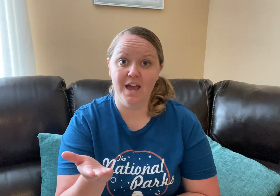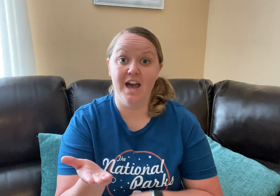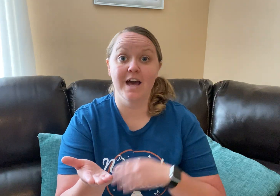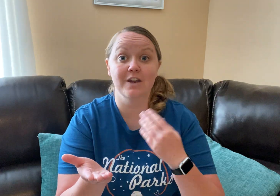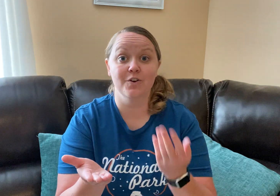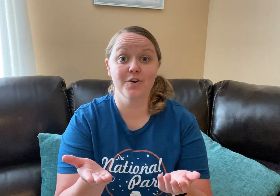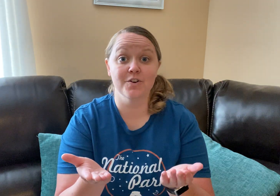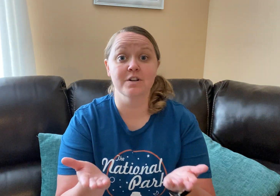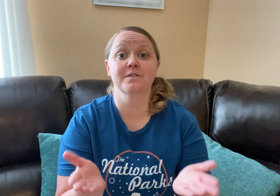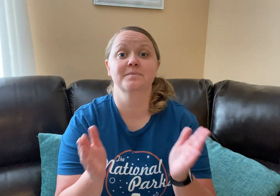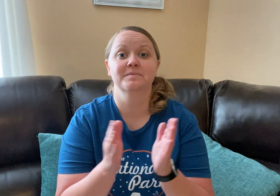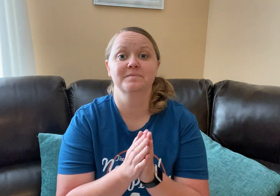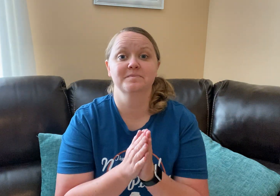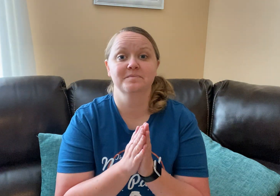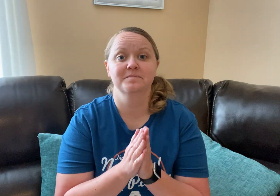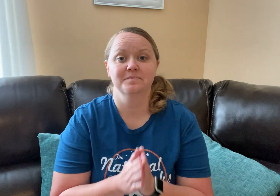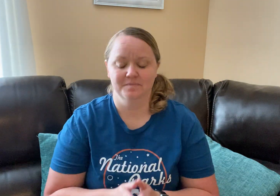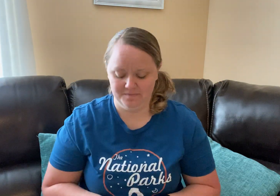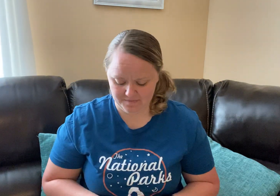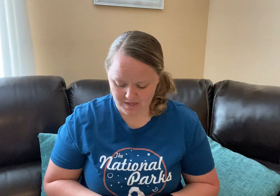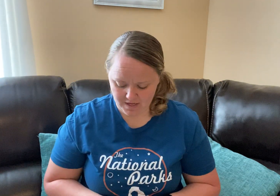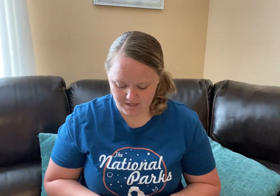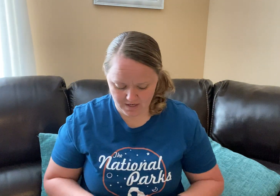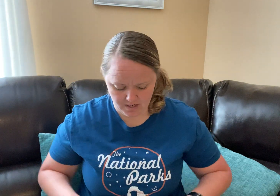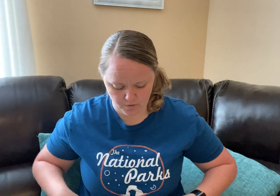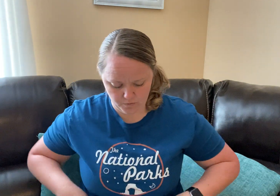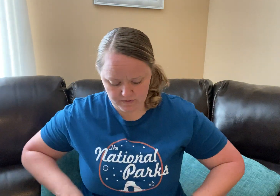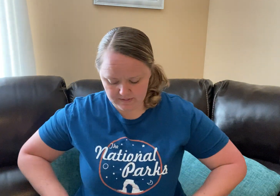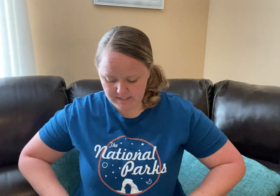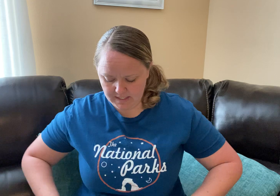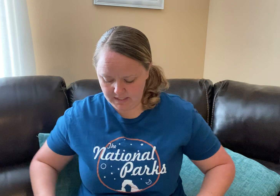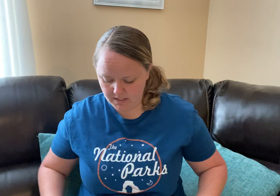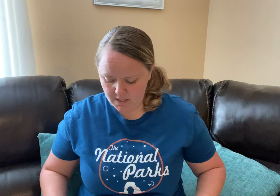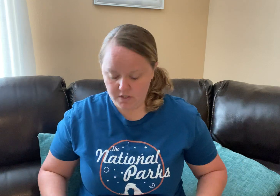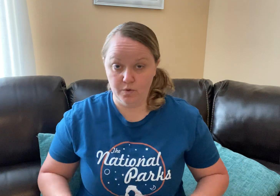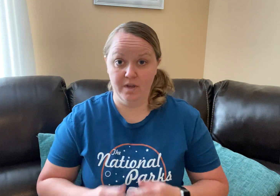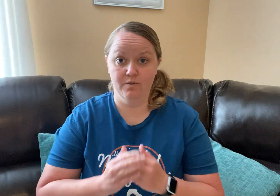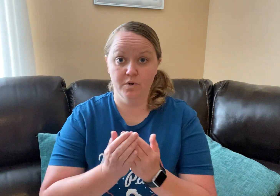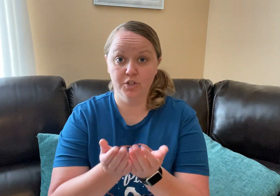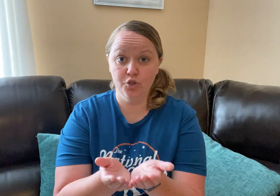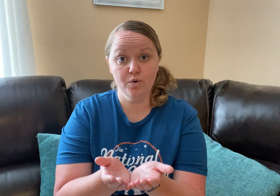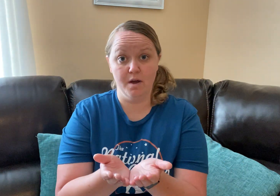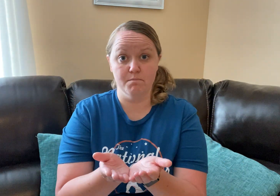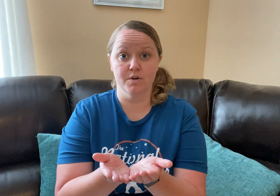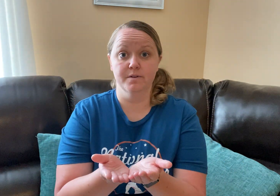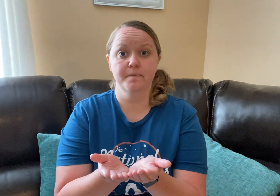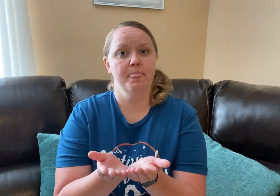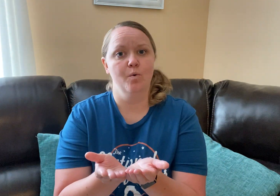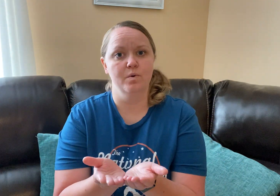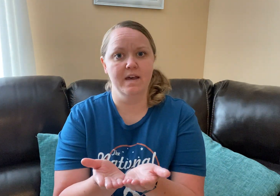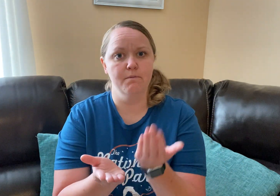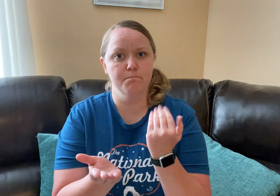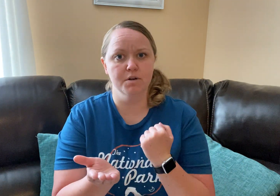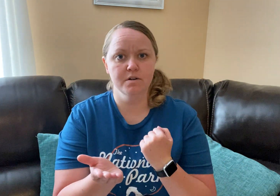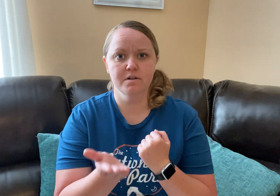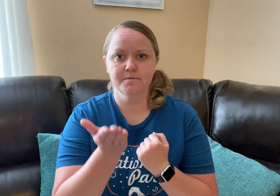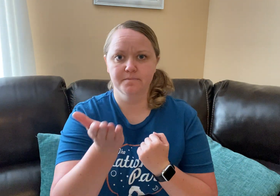add er. Now deleting, so we have the word cucumber, without brr.